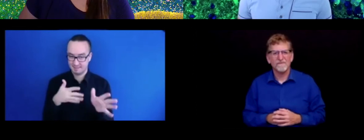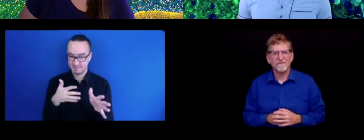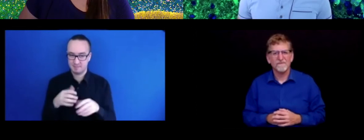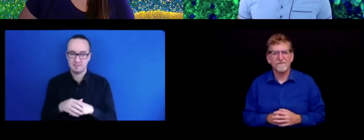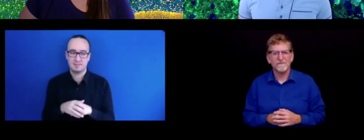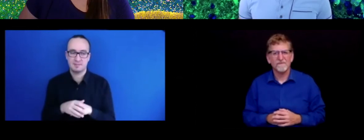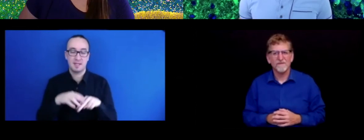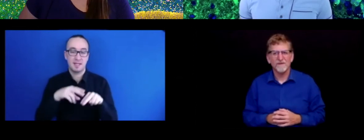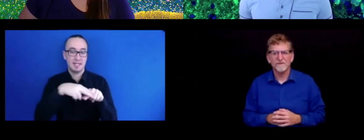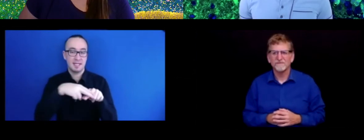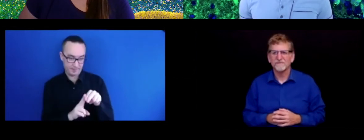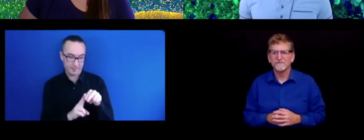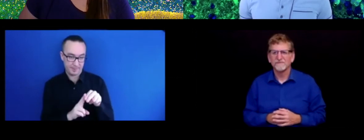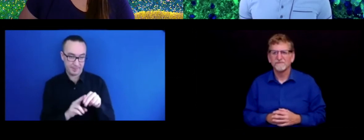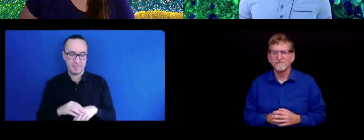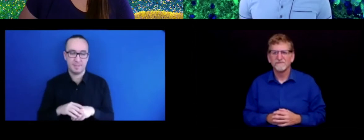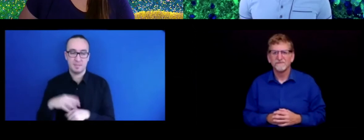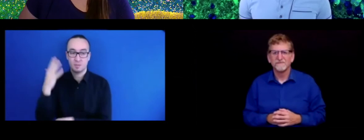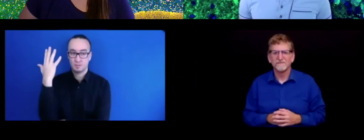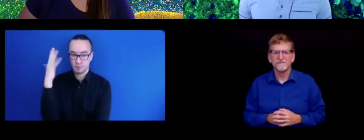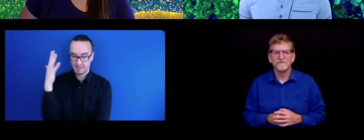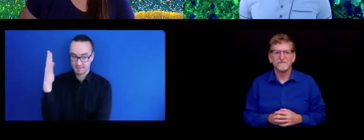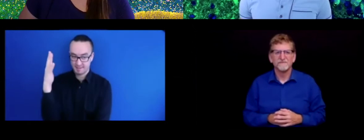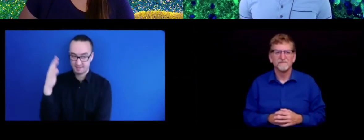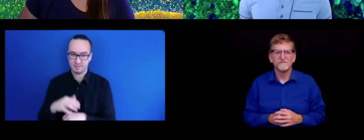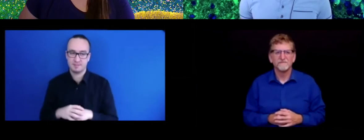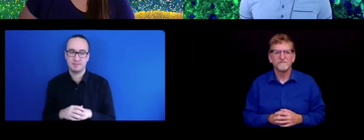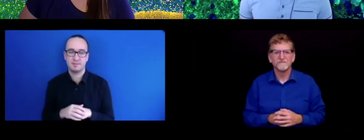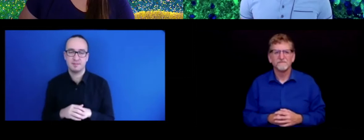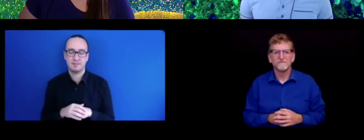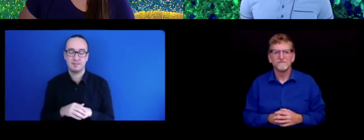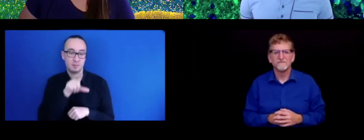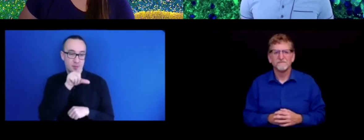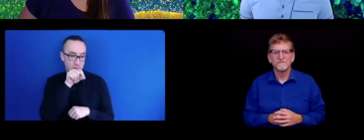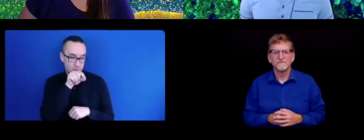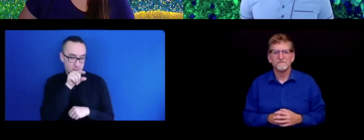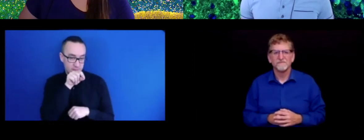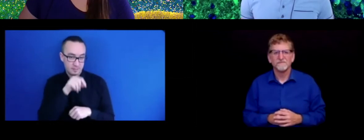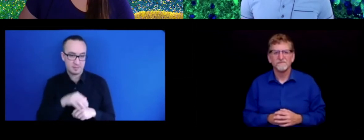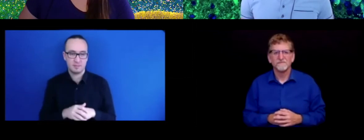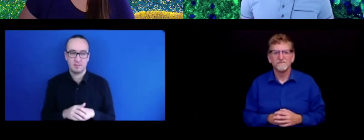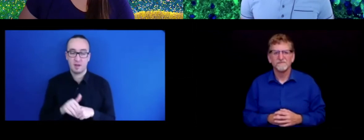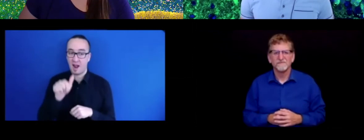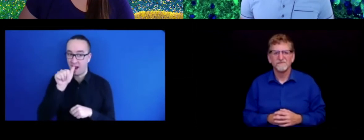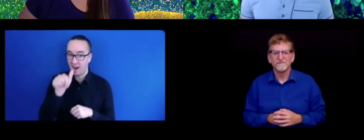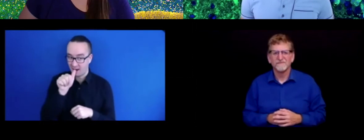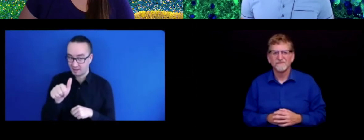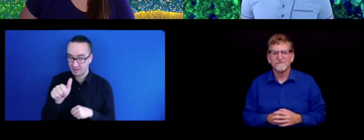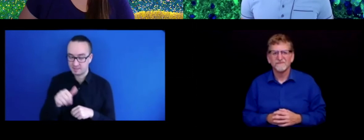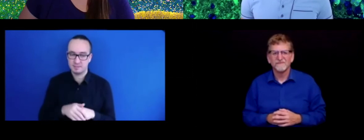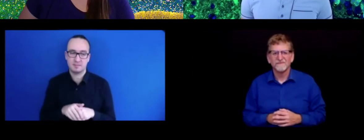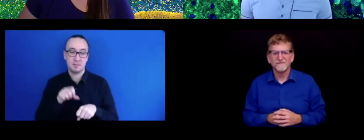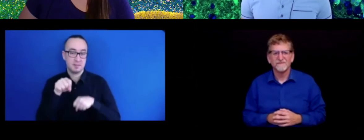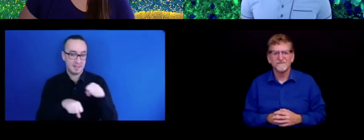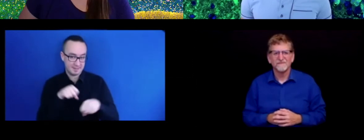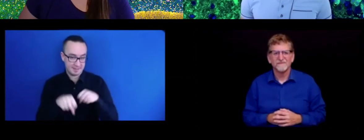Tape. Tree. Bird. Acorn. Bicycle.